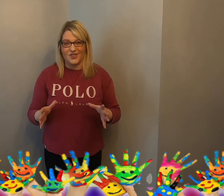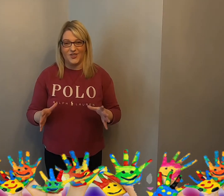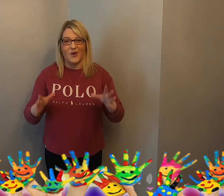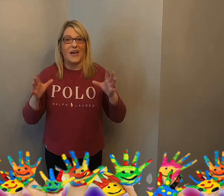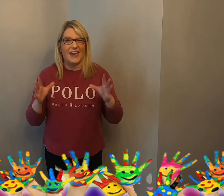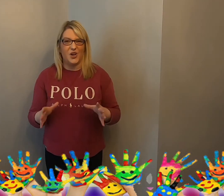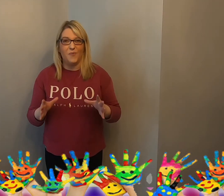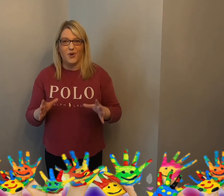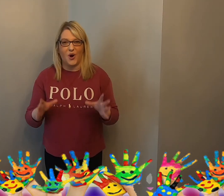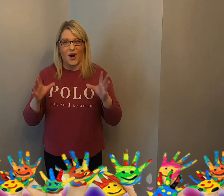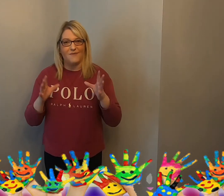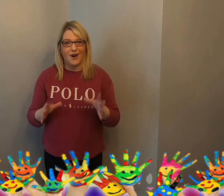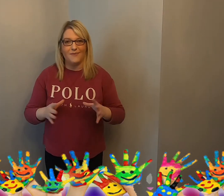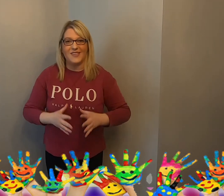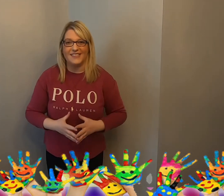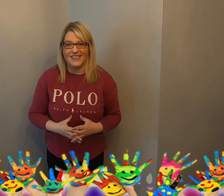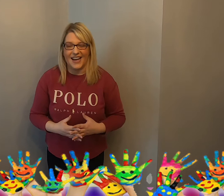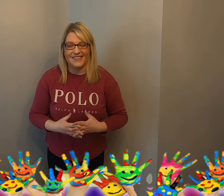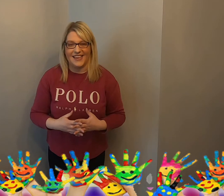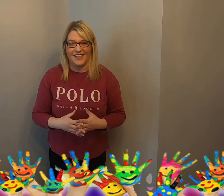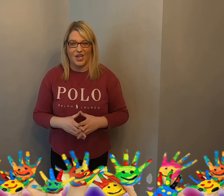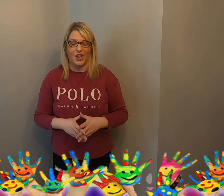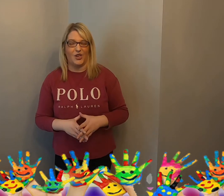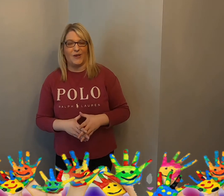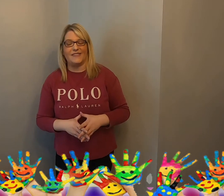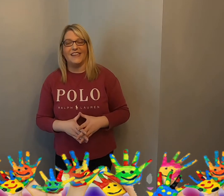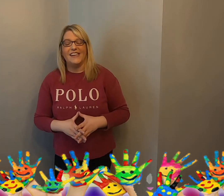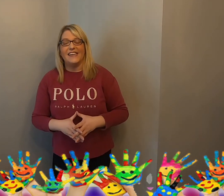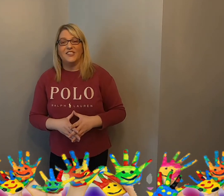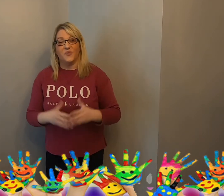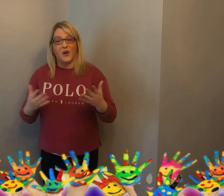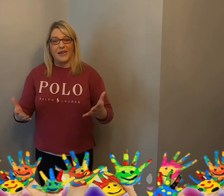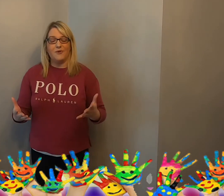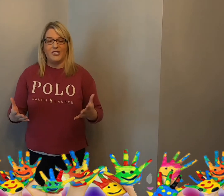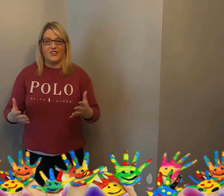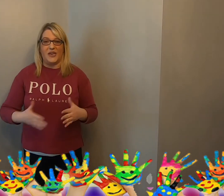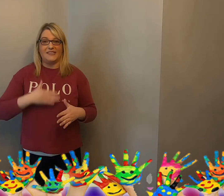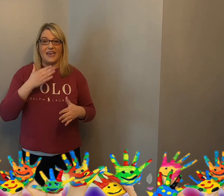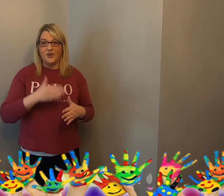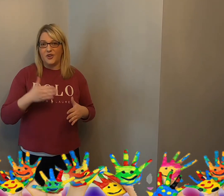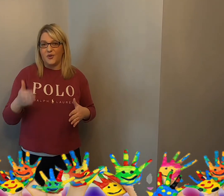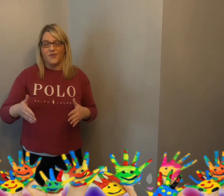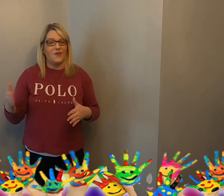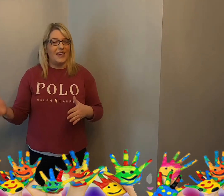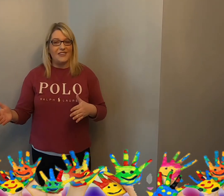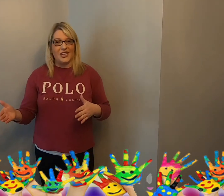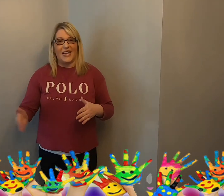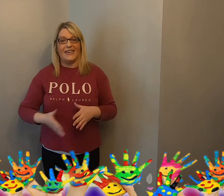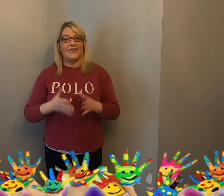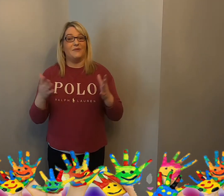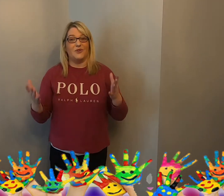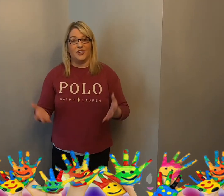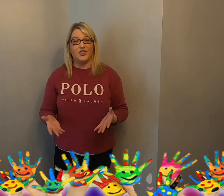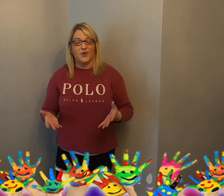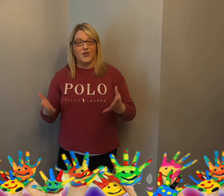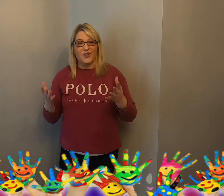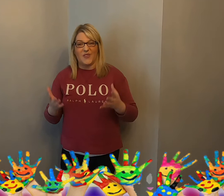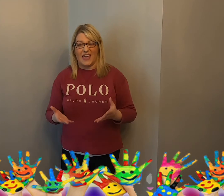new song? I hope you are, mums and dads included. So what I'm going to do is I'm going to go through each line and I'm going to show you the